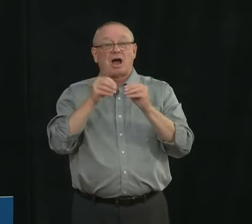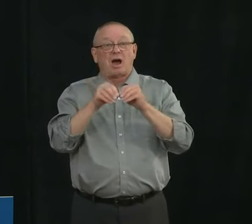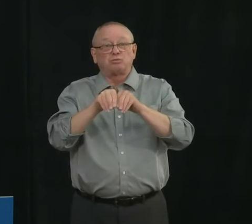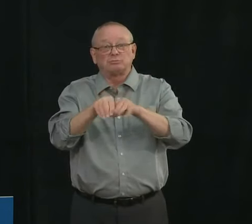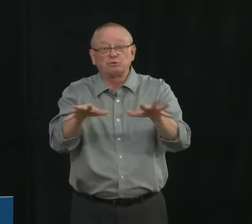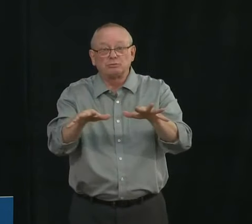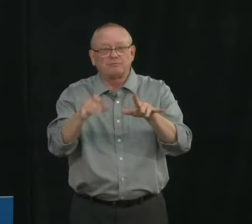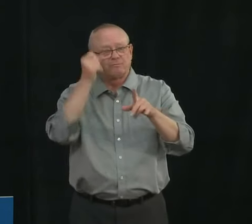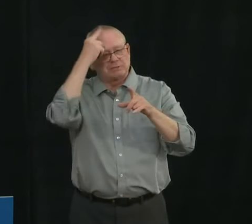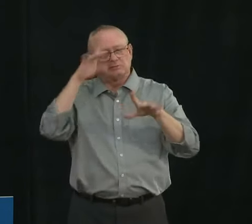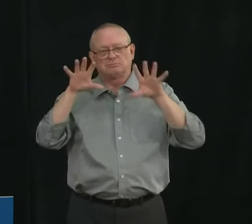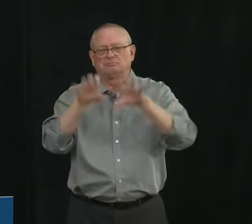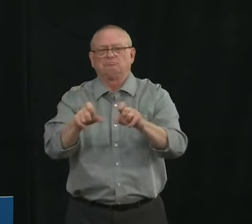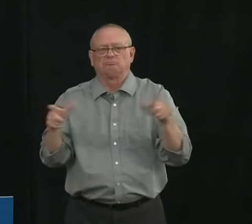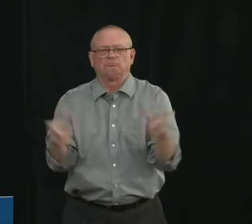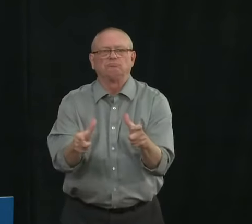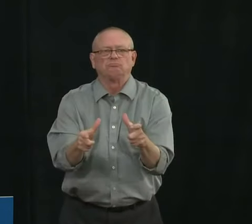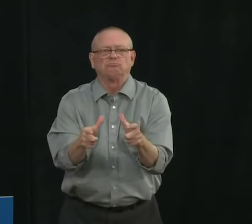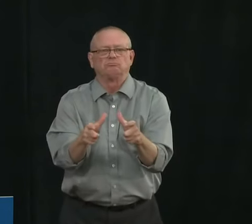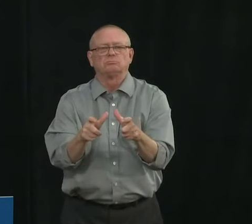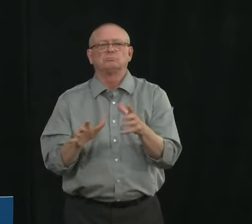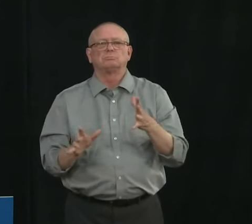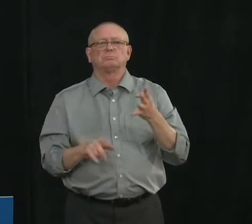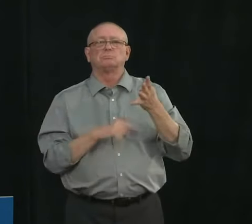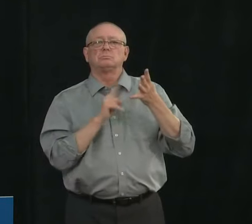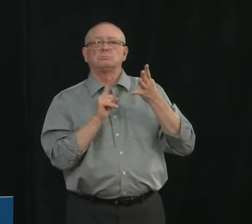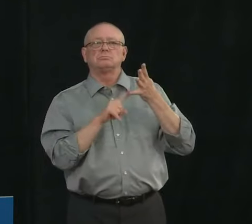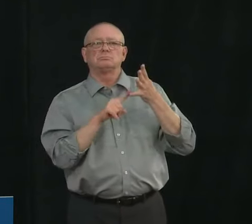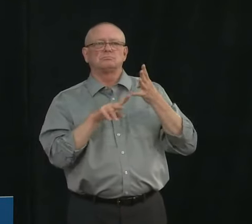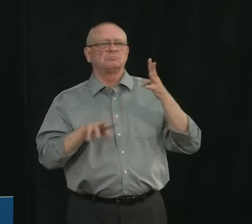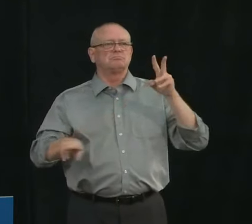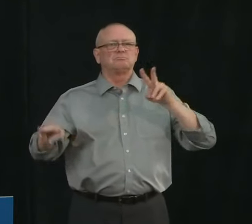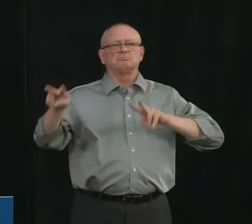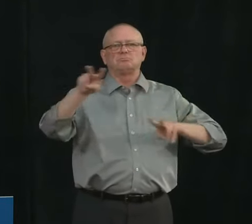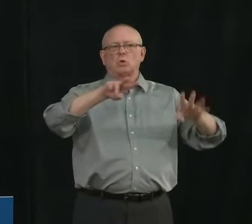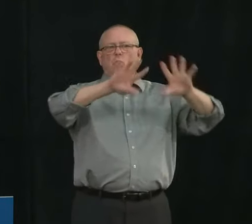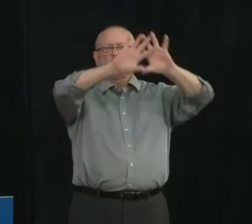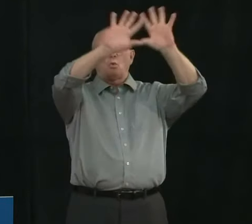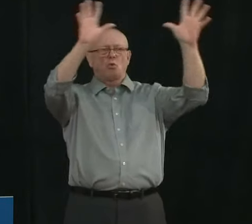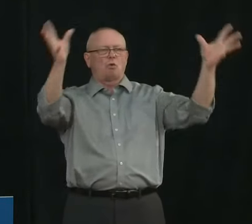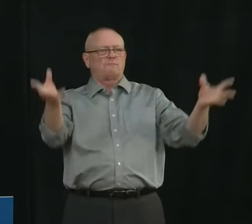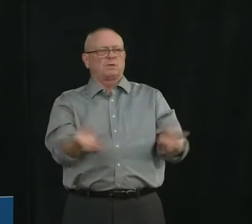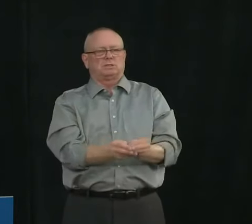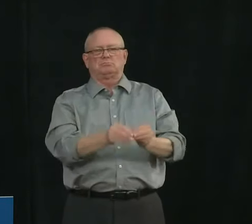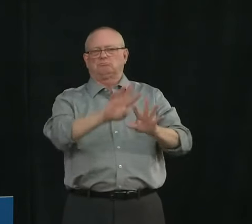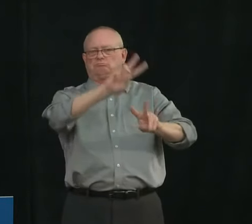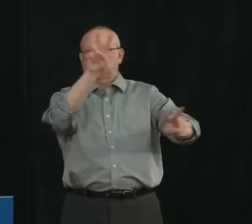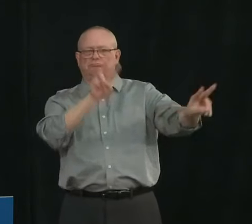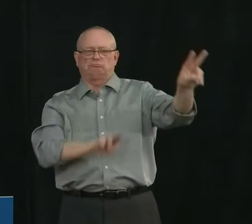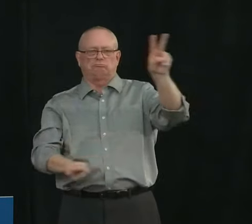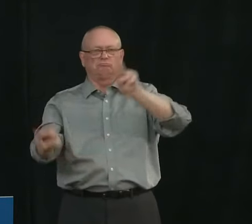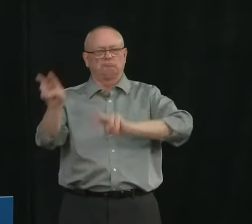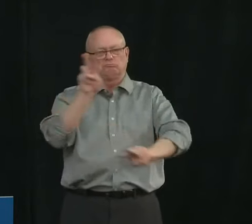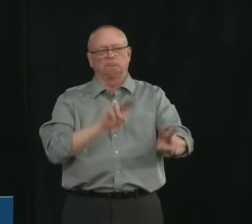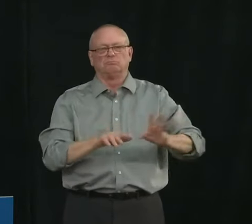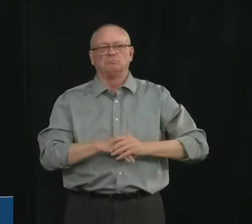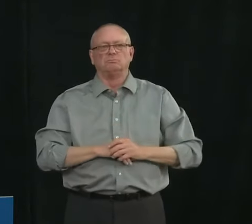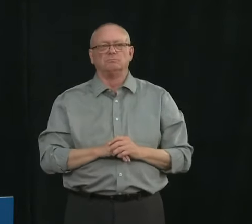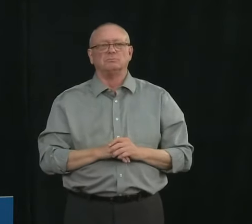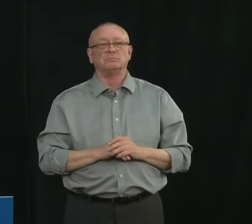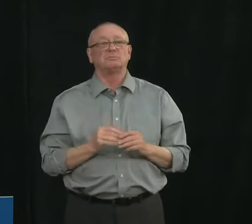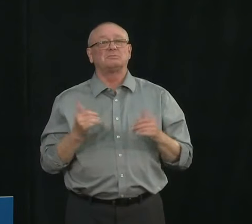and so with respect to testing testing the province the anticipation would be that